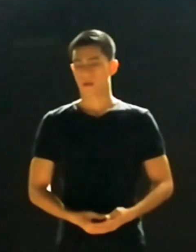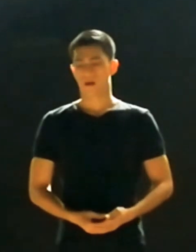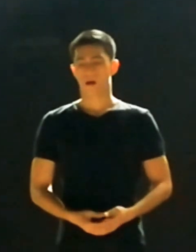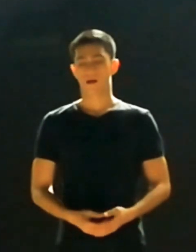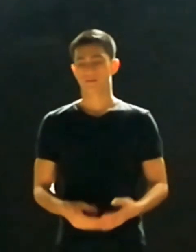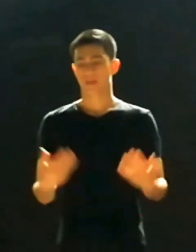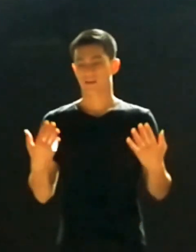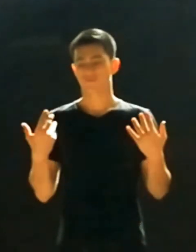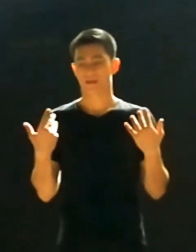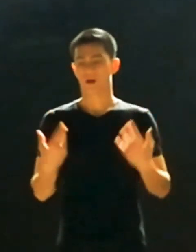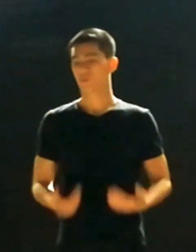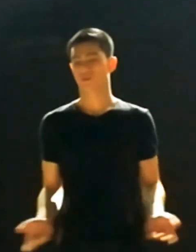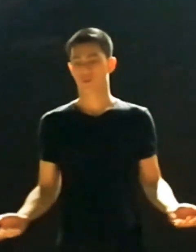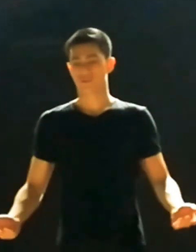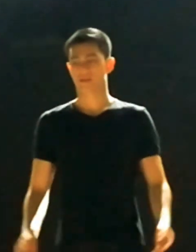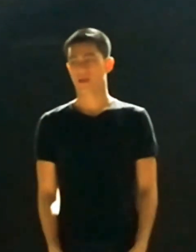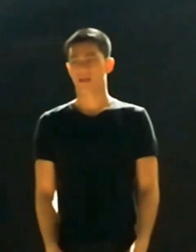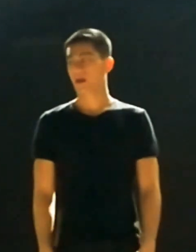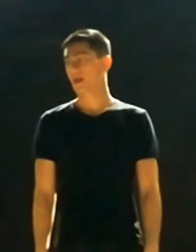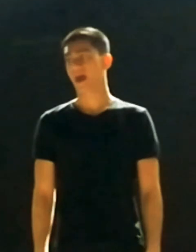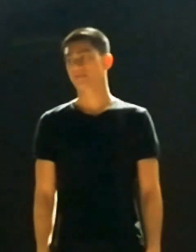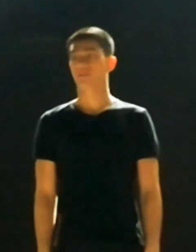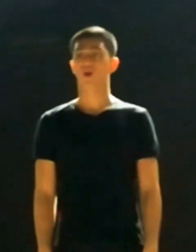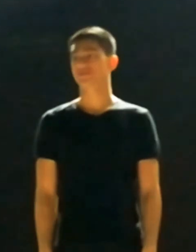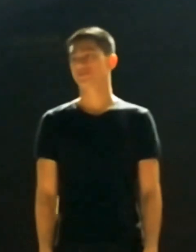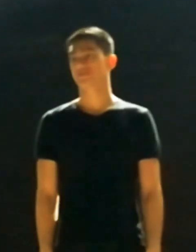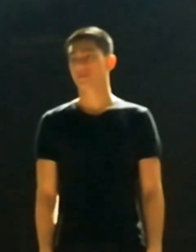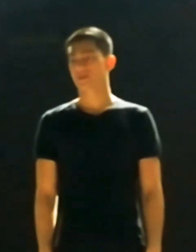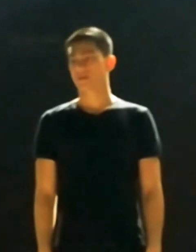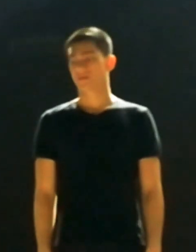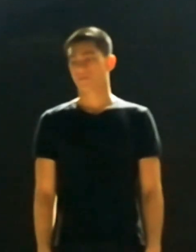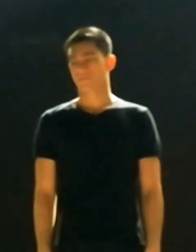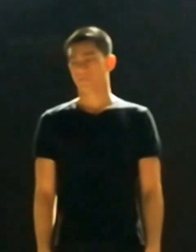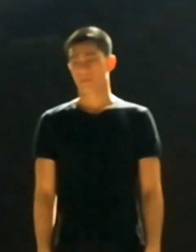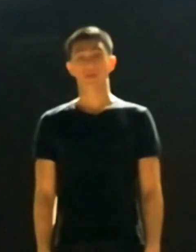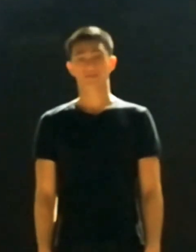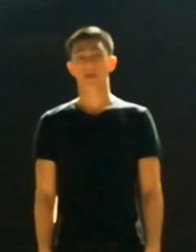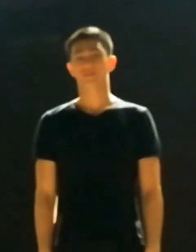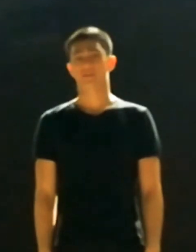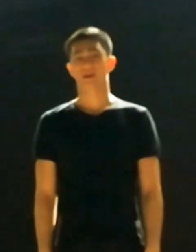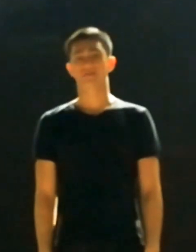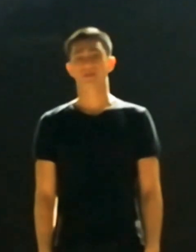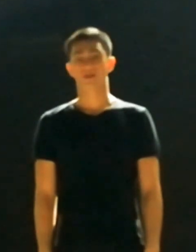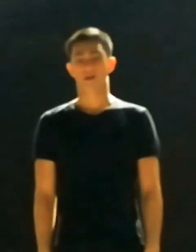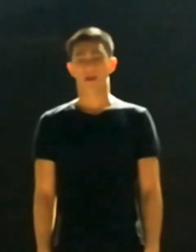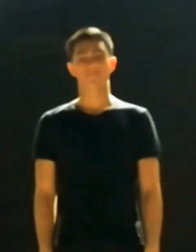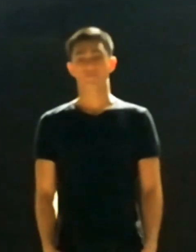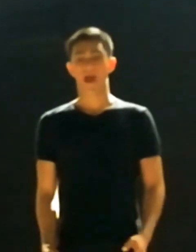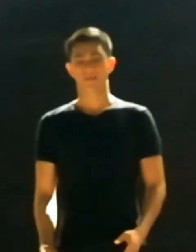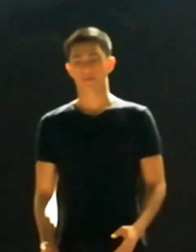I take off my cowboy coat, and hang my hat and holster. Being Saturday night, I have a bath,